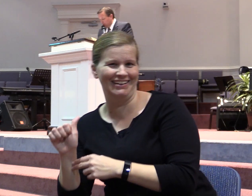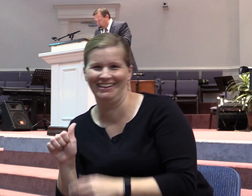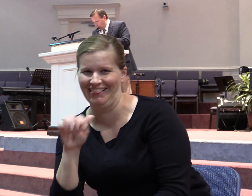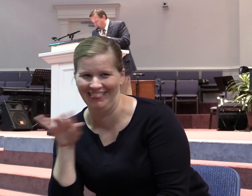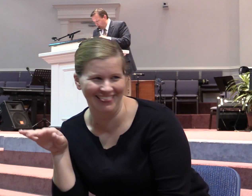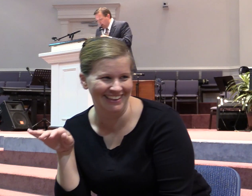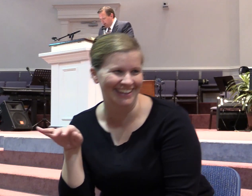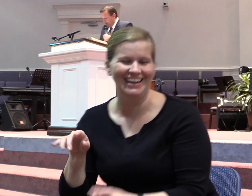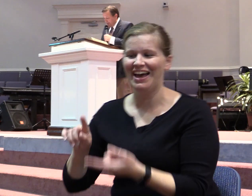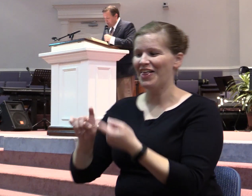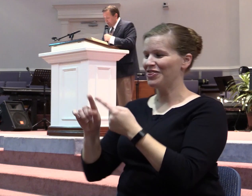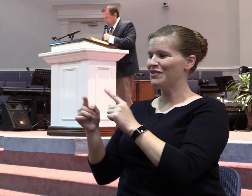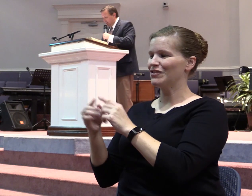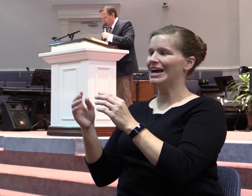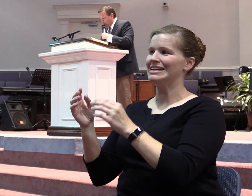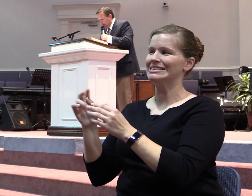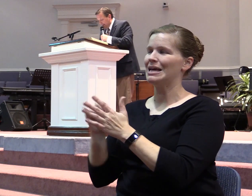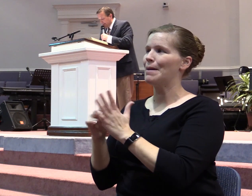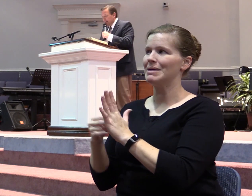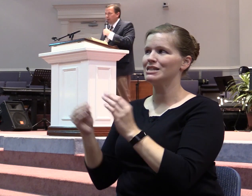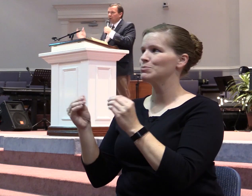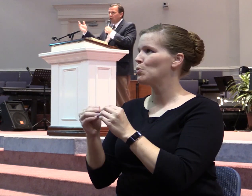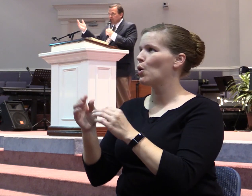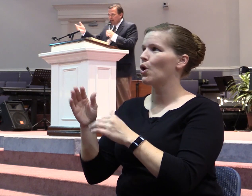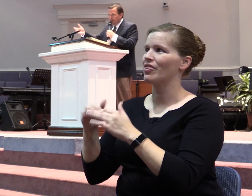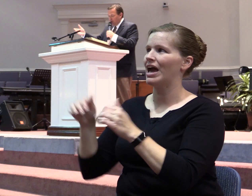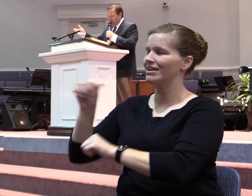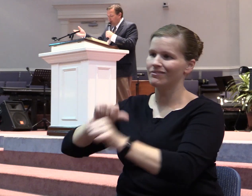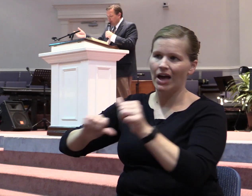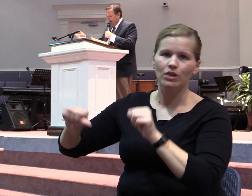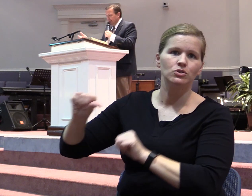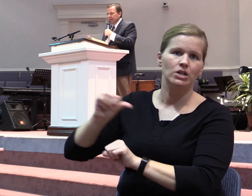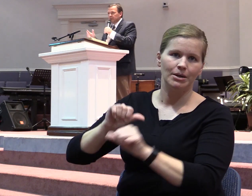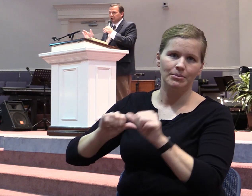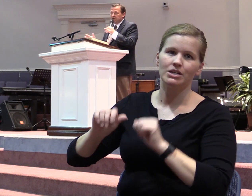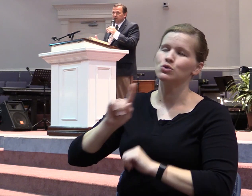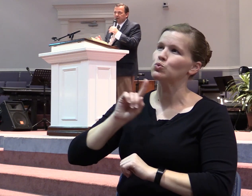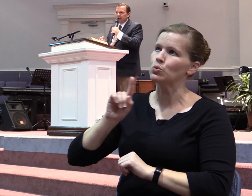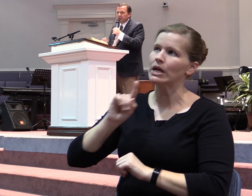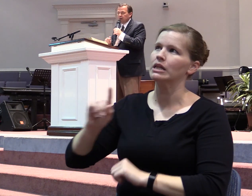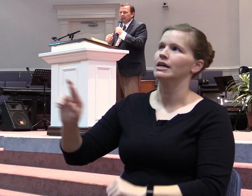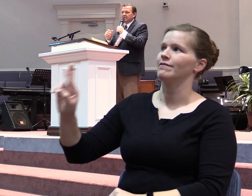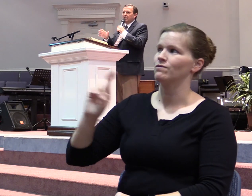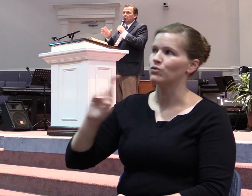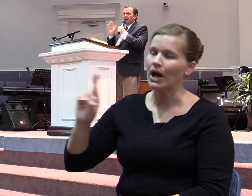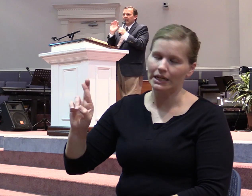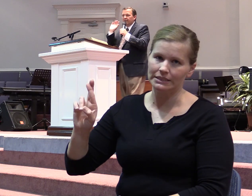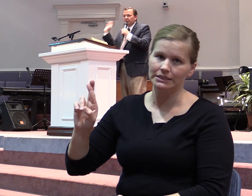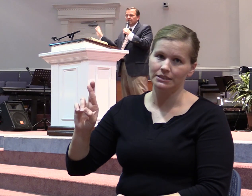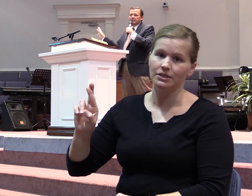more than just dwelling together or shaking one another's hand. It's much deeper than that. So I'm not saying you can't have friends